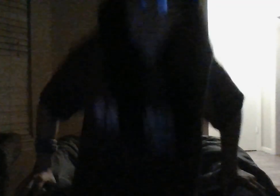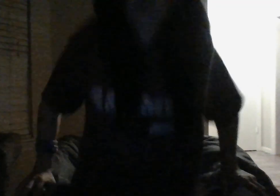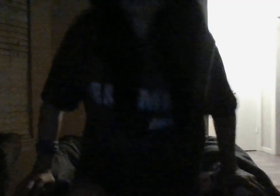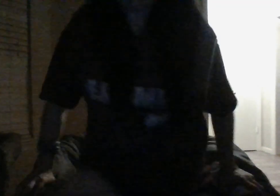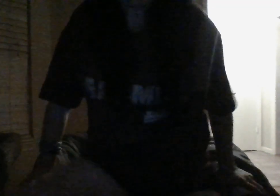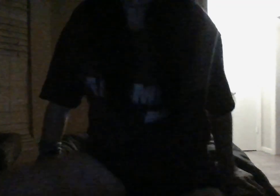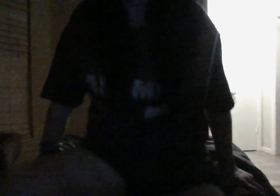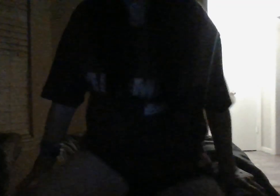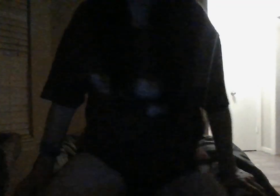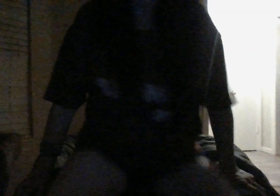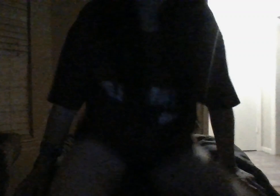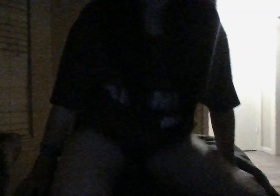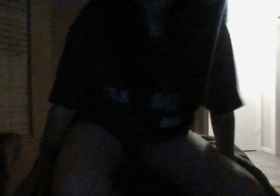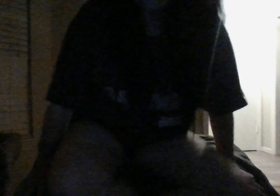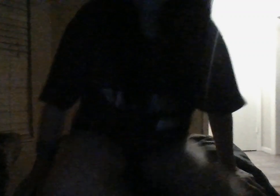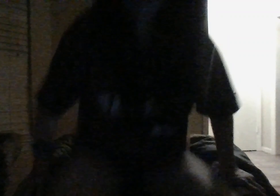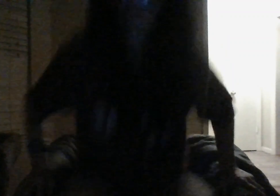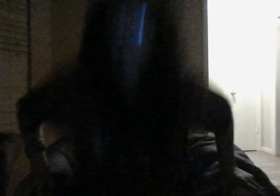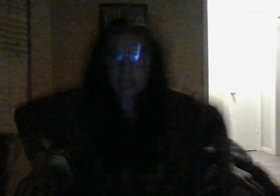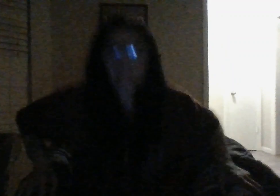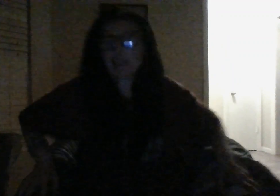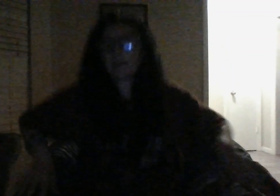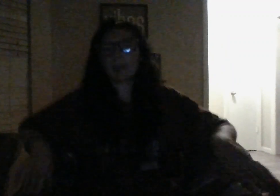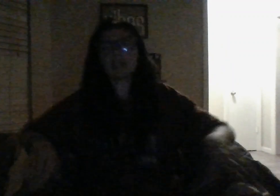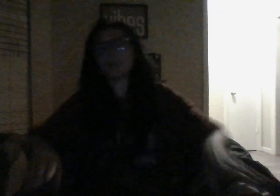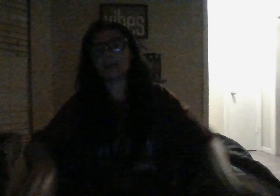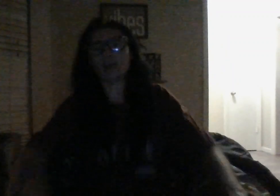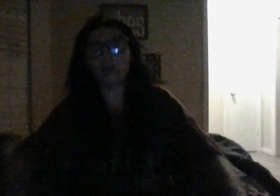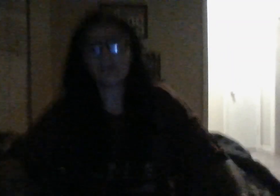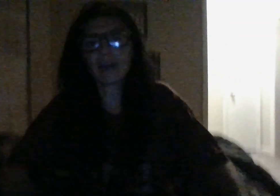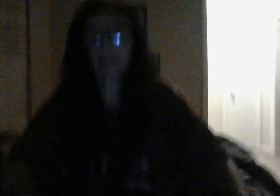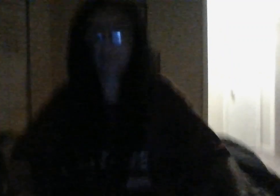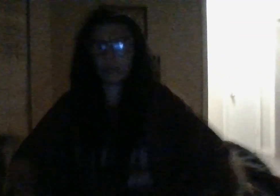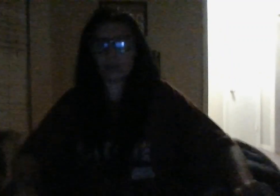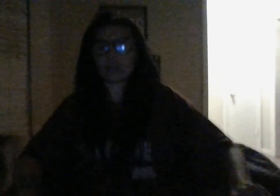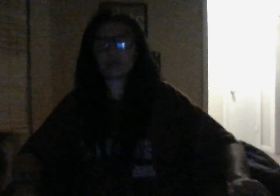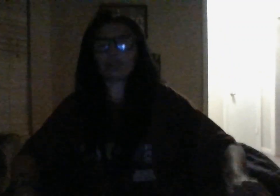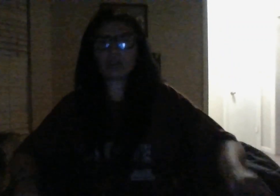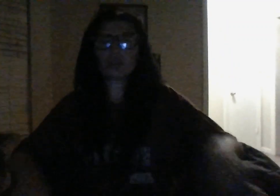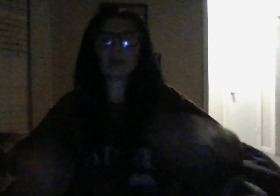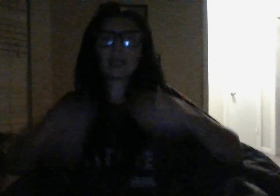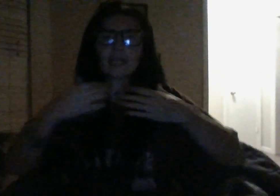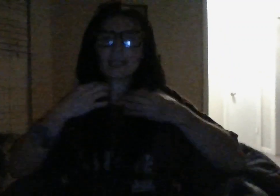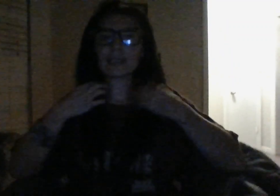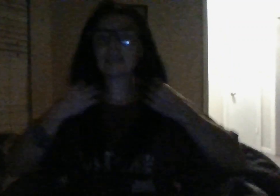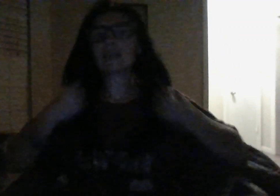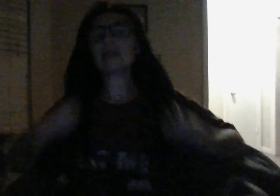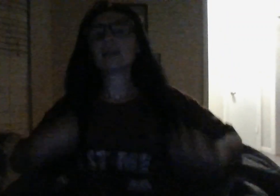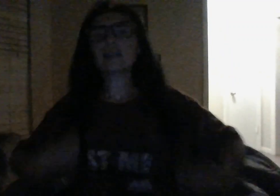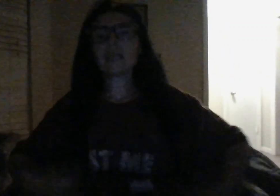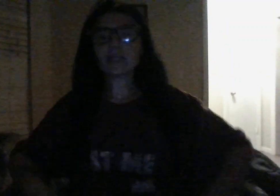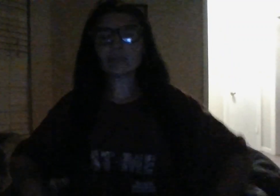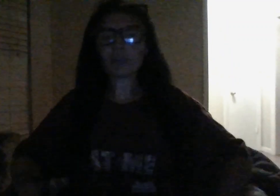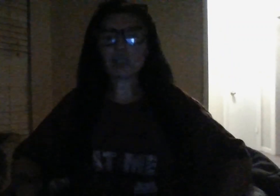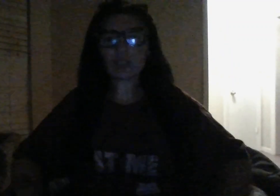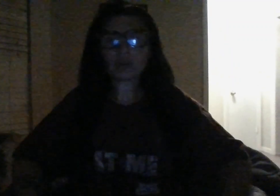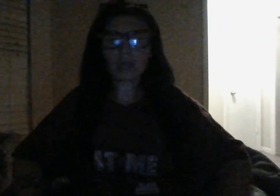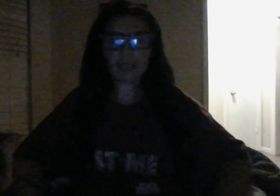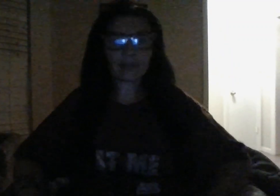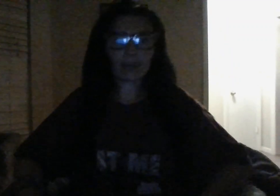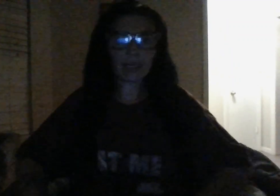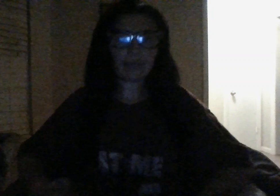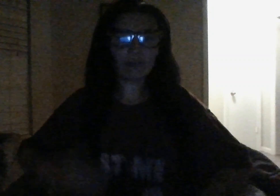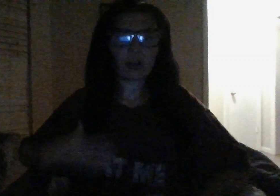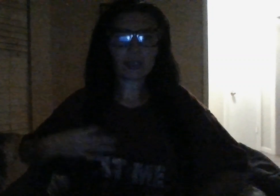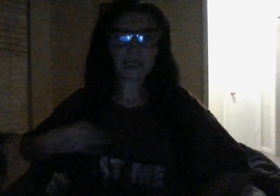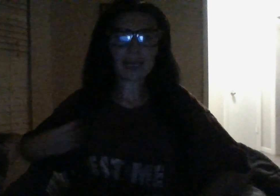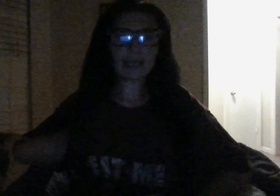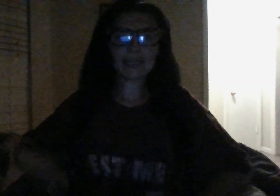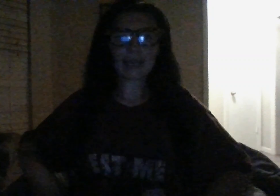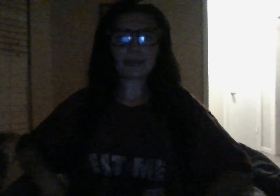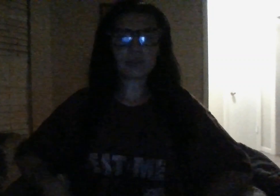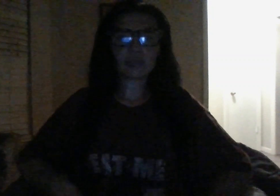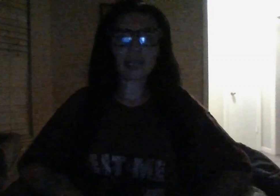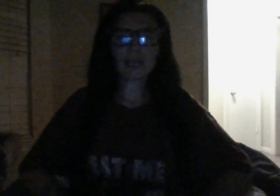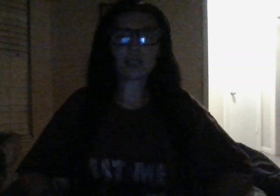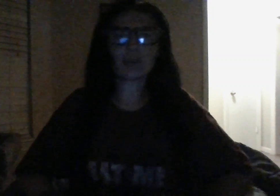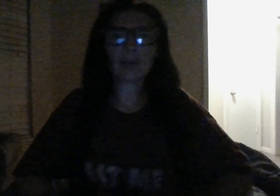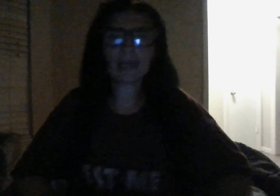you enjoy my content you can smash this sub button to be notified for future future readings this is free general collective reading for all signs captioning sides everybody